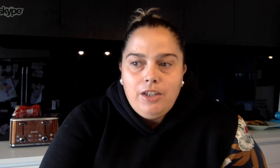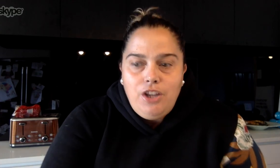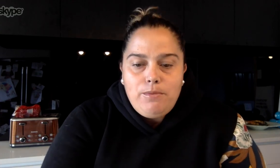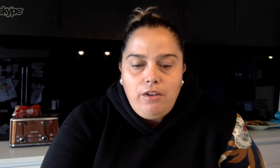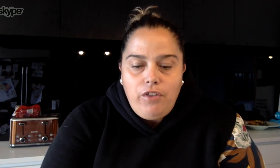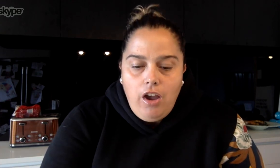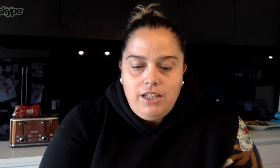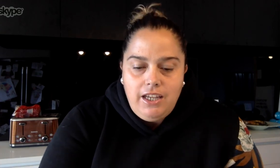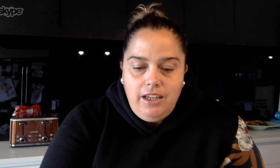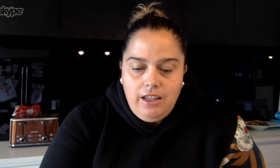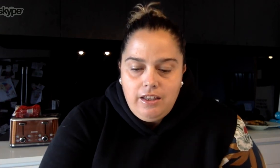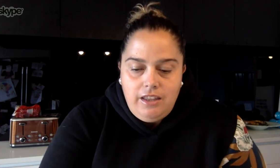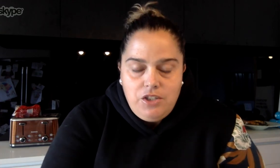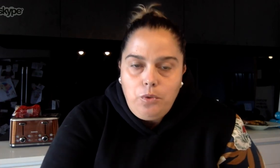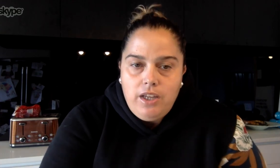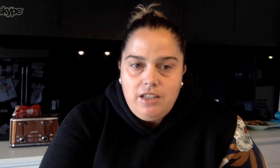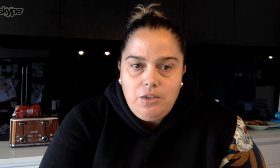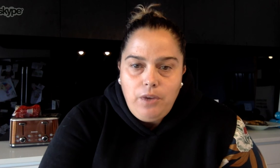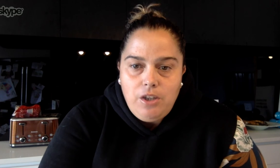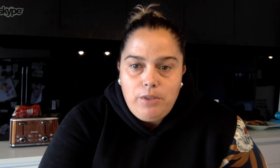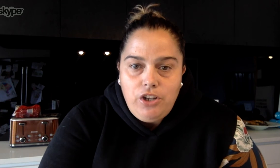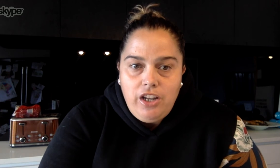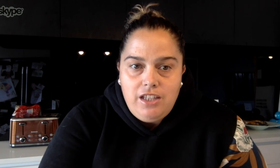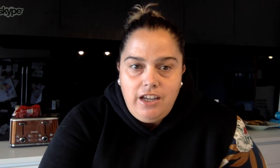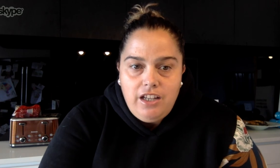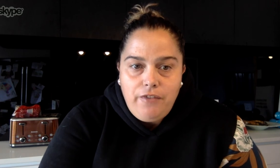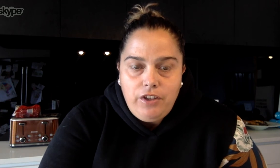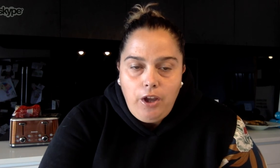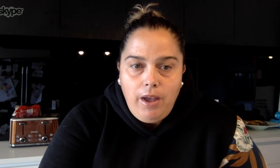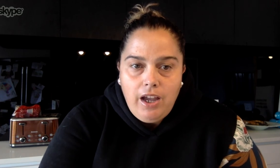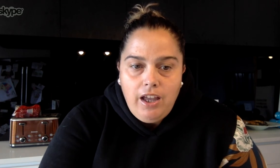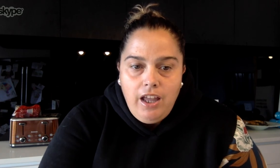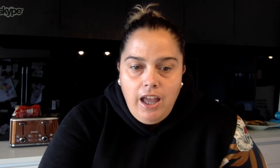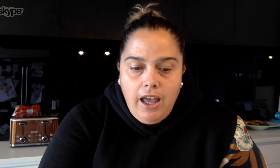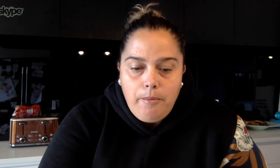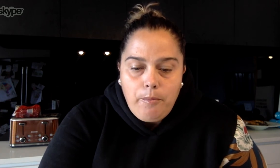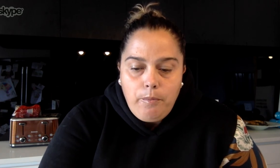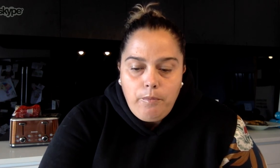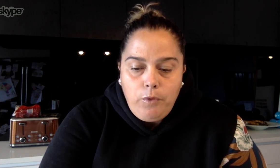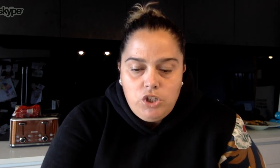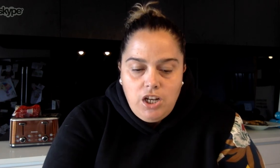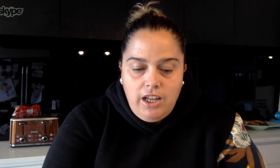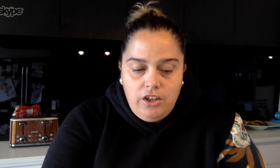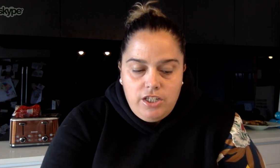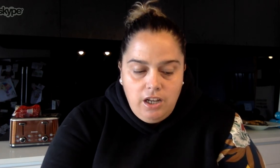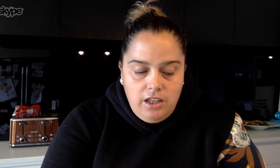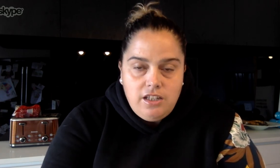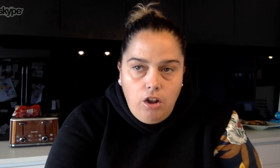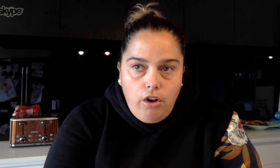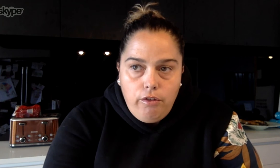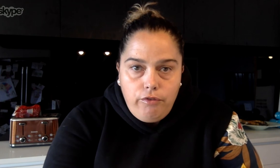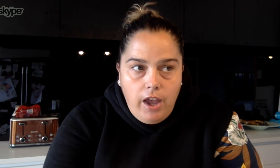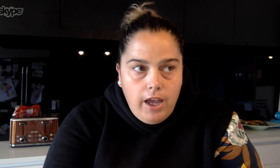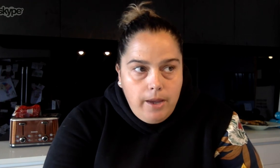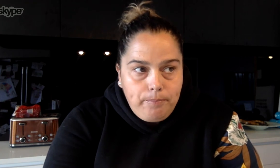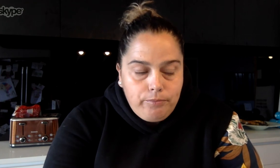in terms of the IT there's always there's always opportunities there and different tau pānga fortunately in New Zealand there's